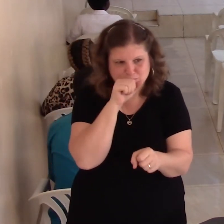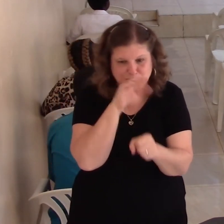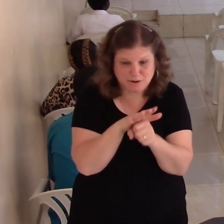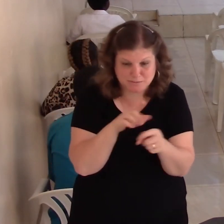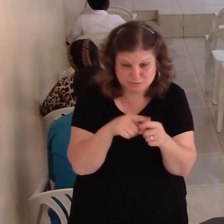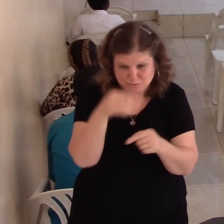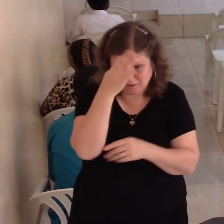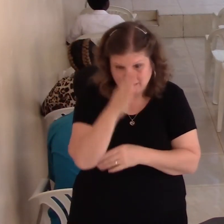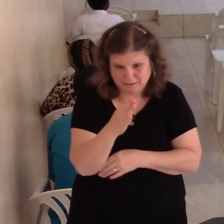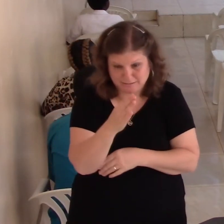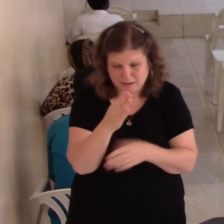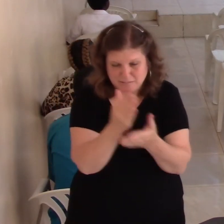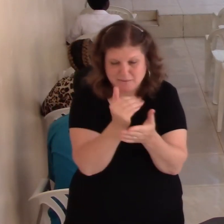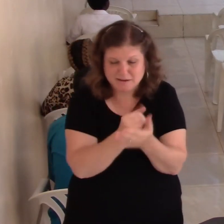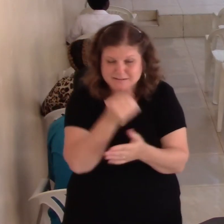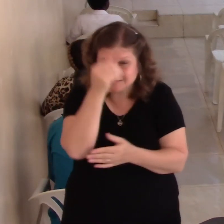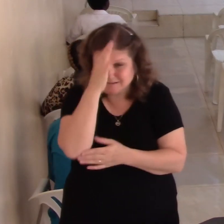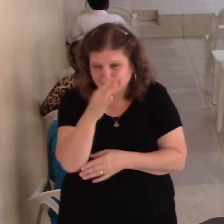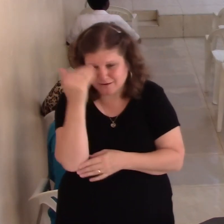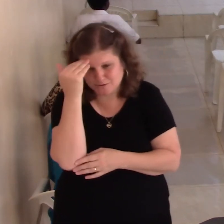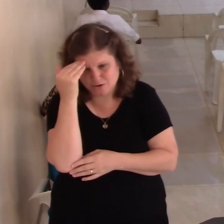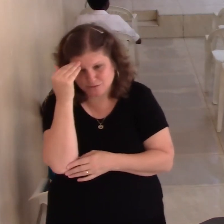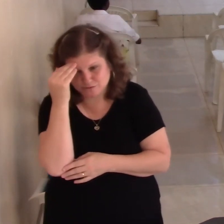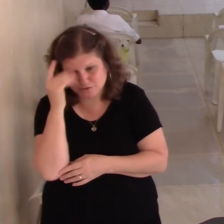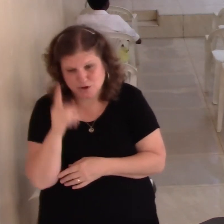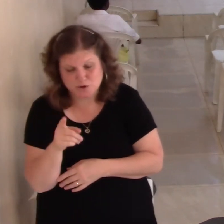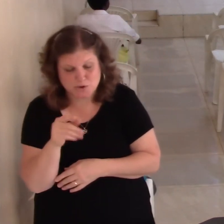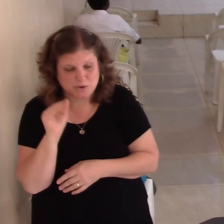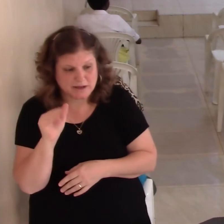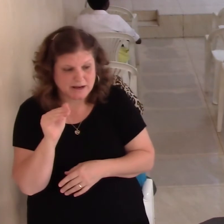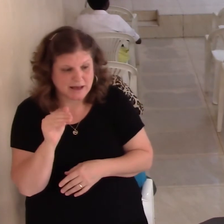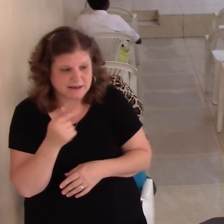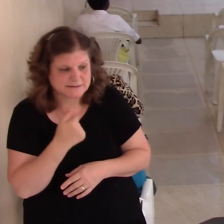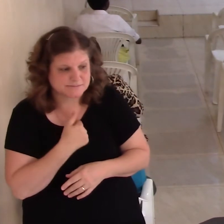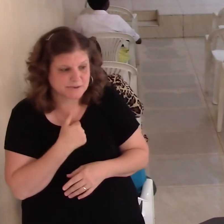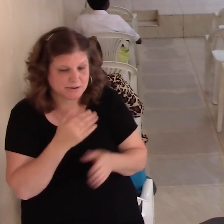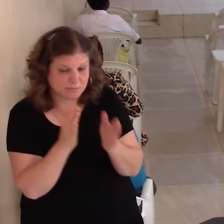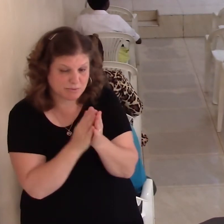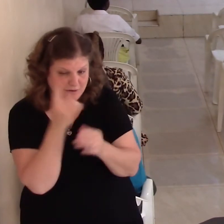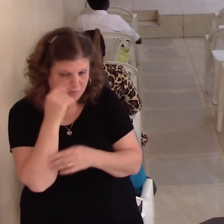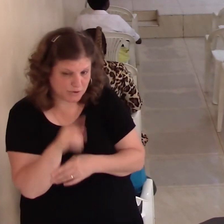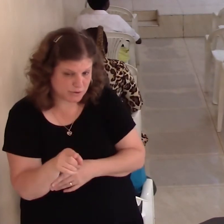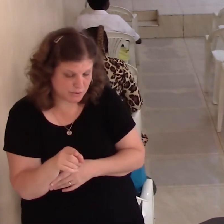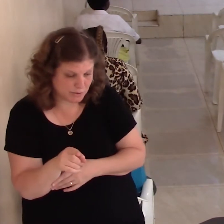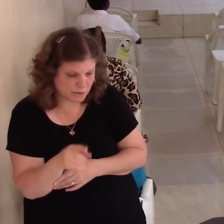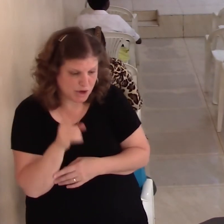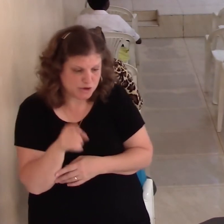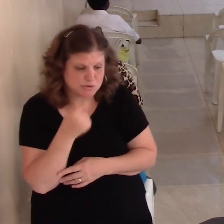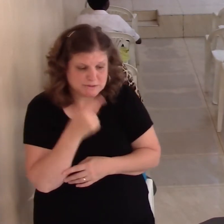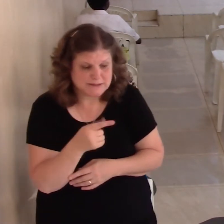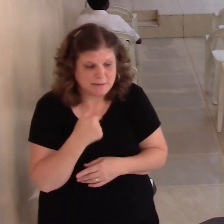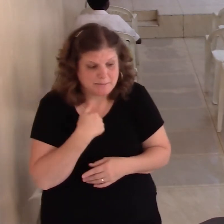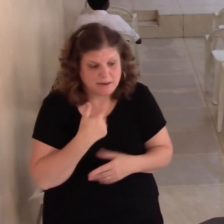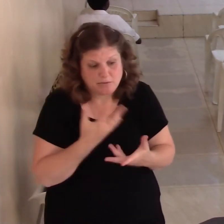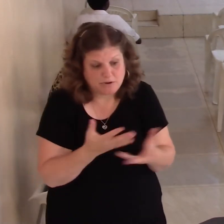tell me whatever you want to tell me. You can get me to pray for you. But God still knows the truth. We need to be honest with God.